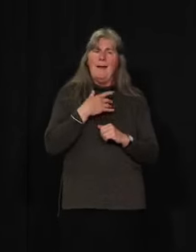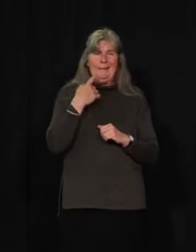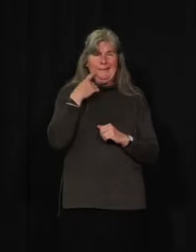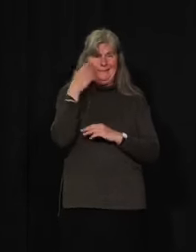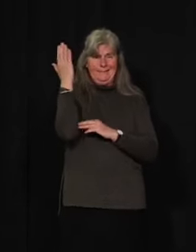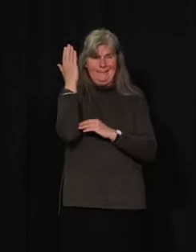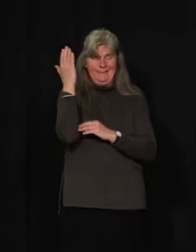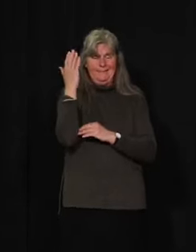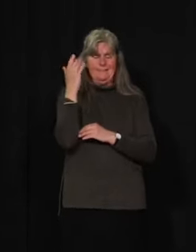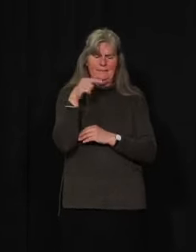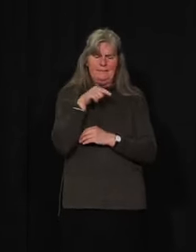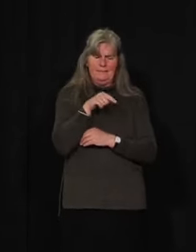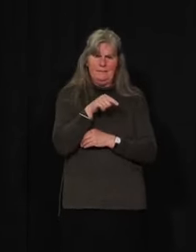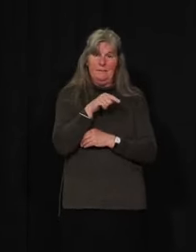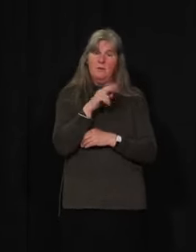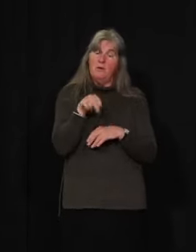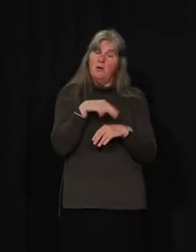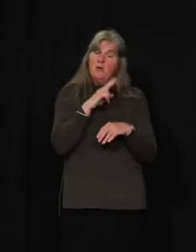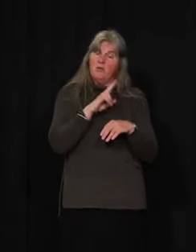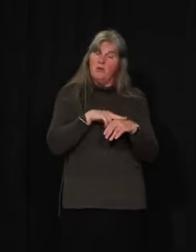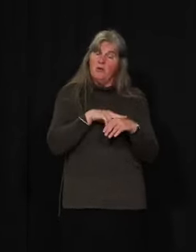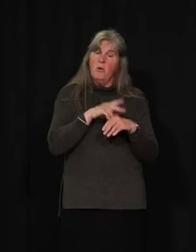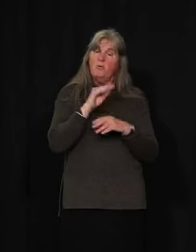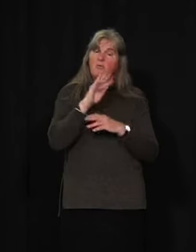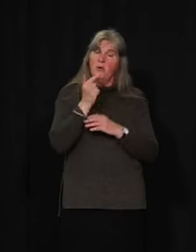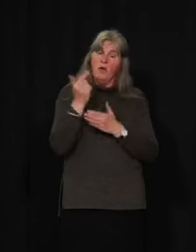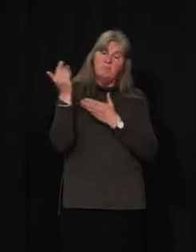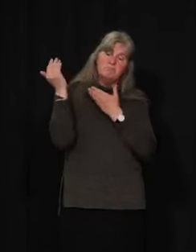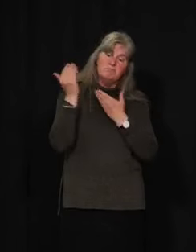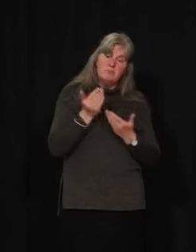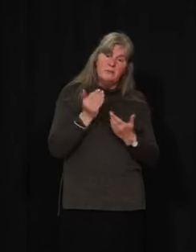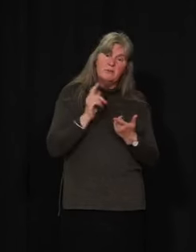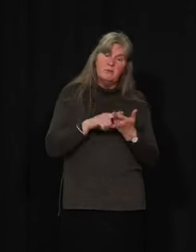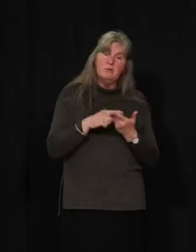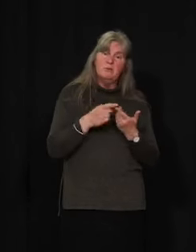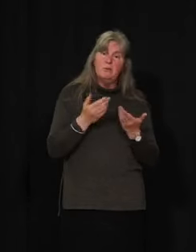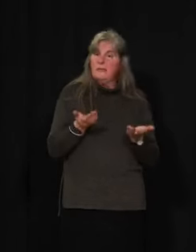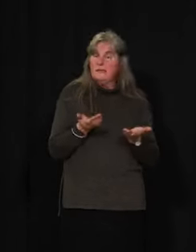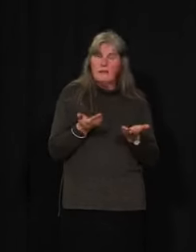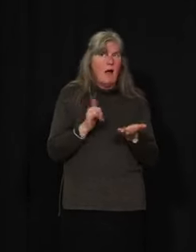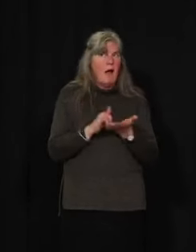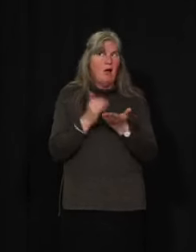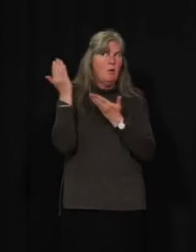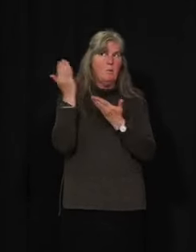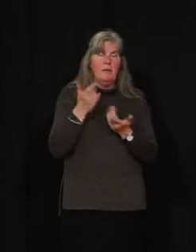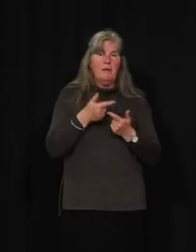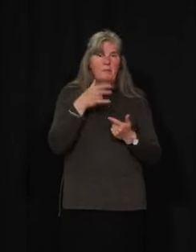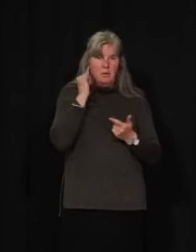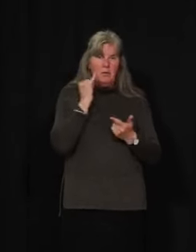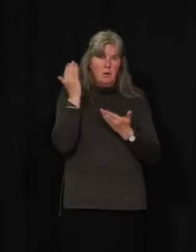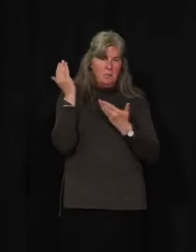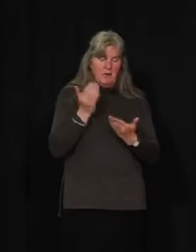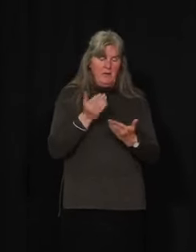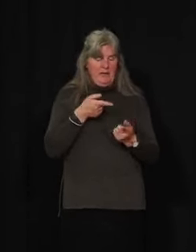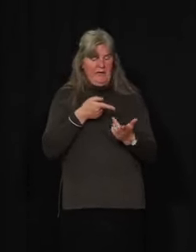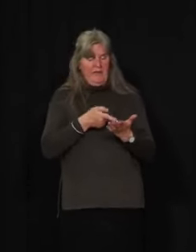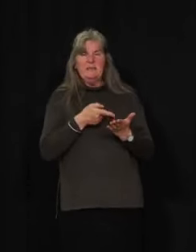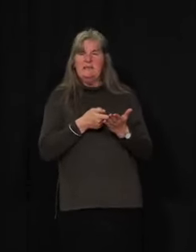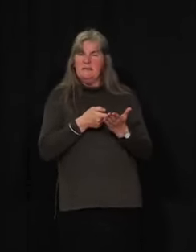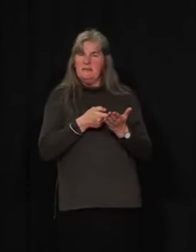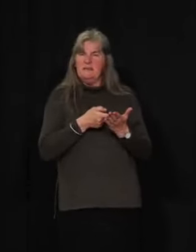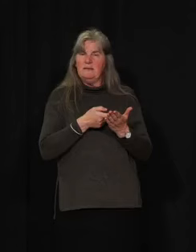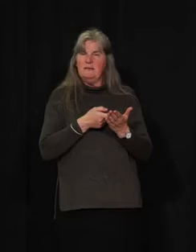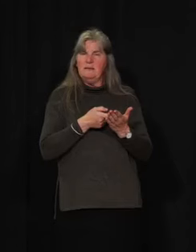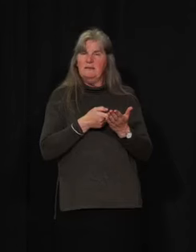that the usual drug supply, that however it makes itself in, is likely being affected